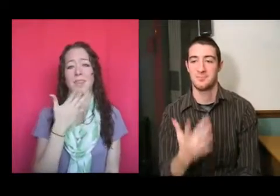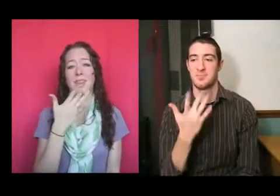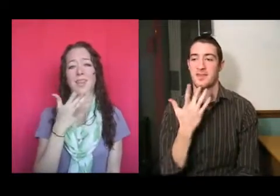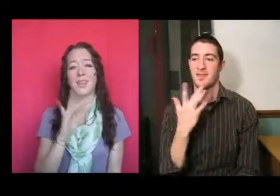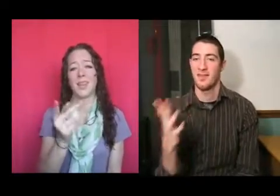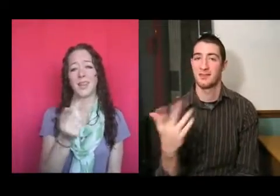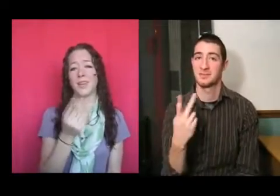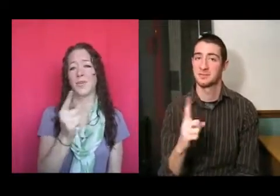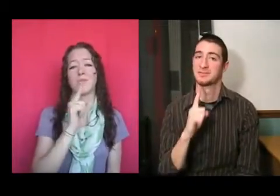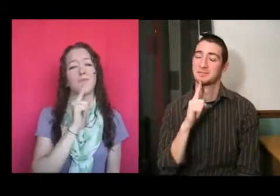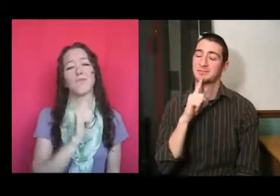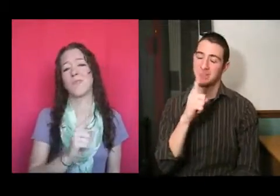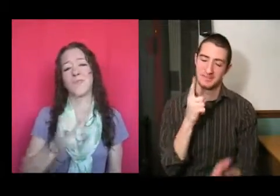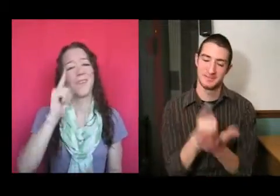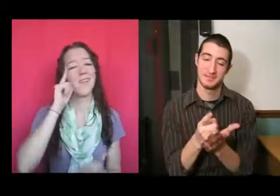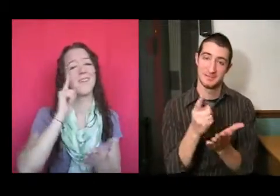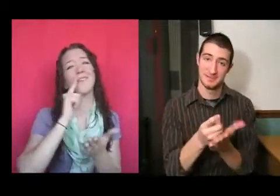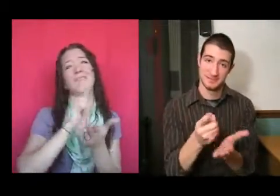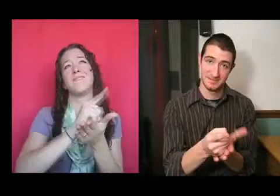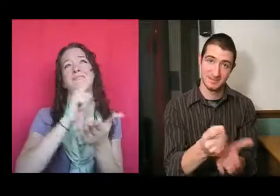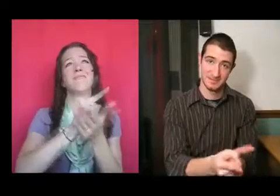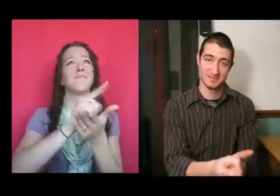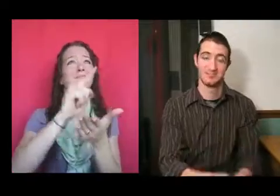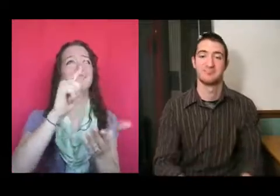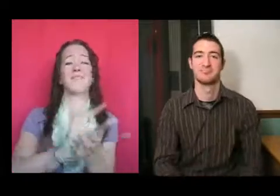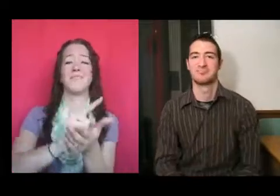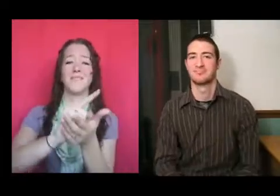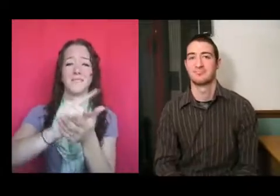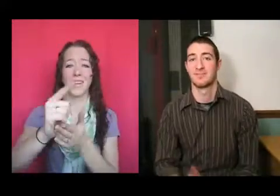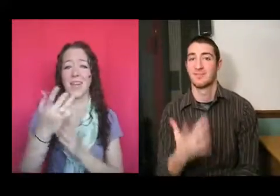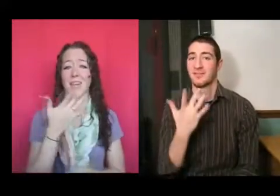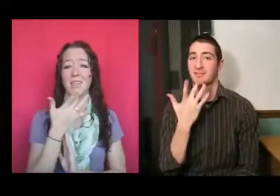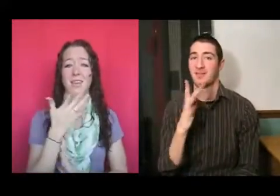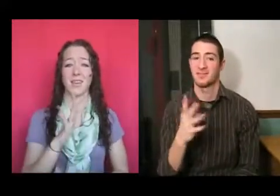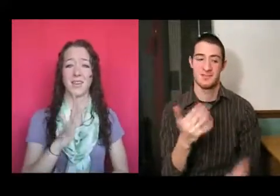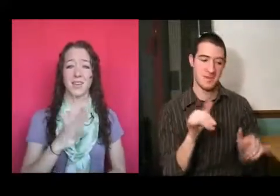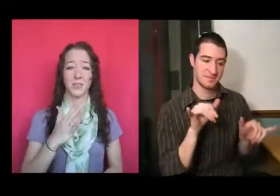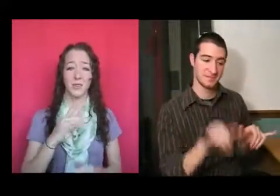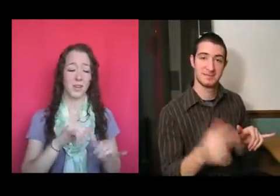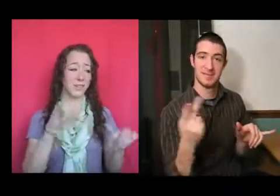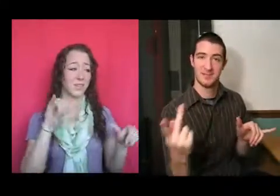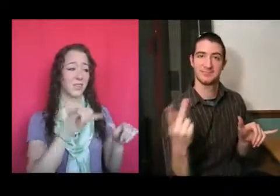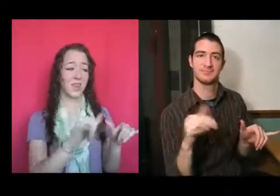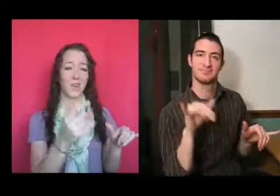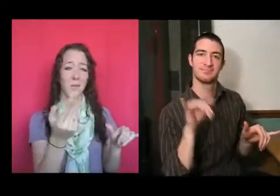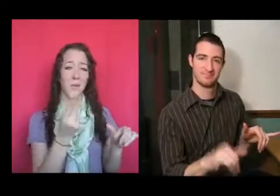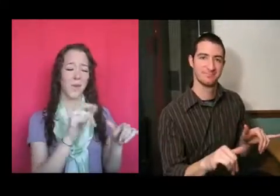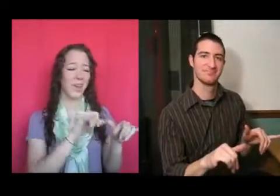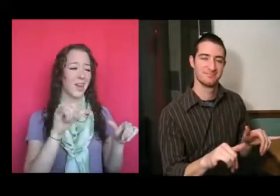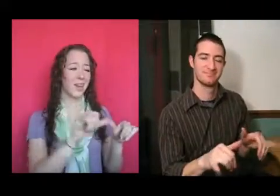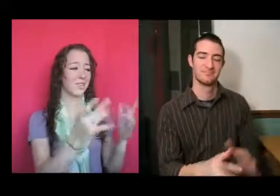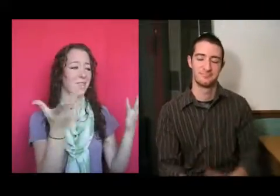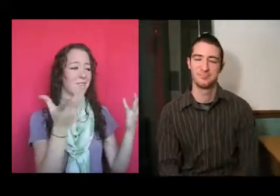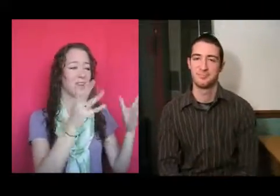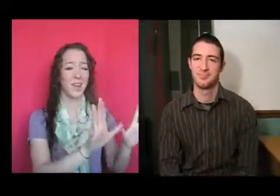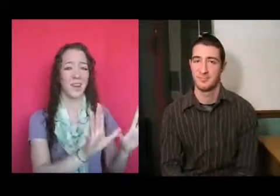Lucky we're in love in every way. Lucky to have stayed where we have stayed.